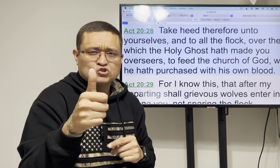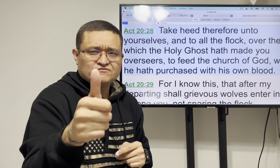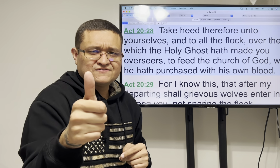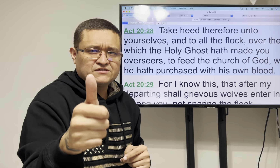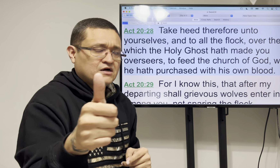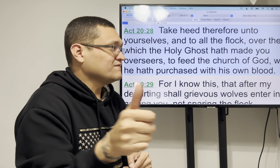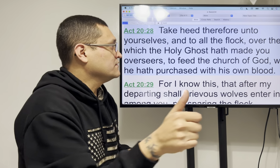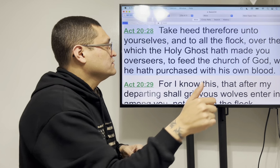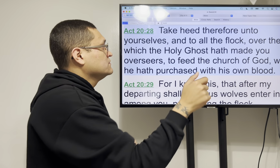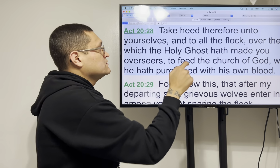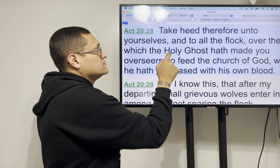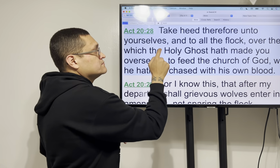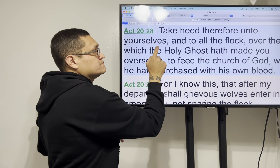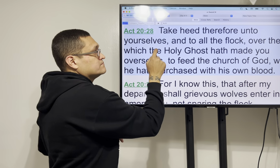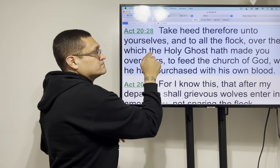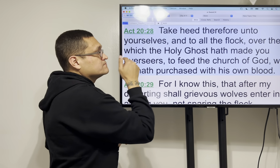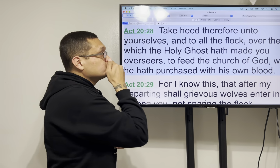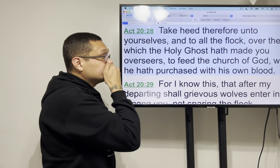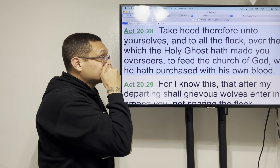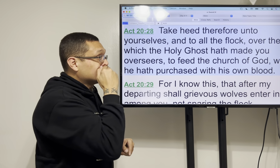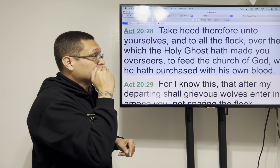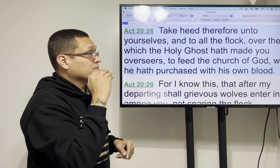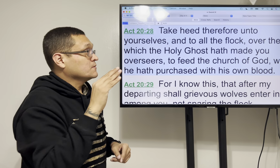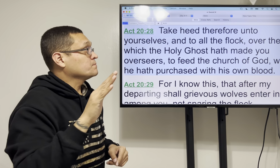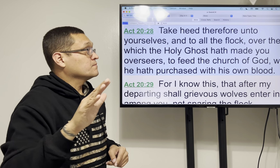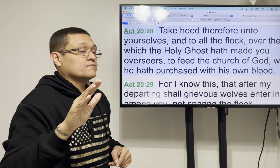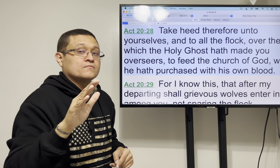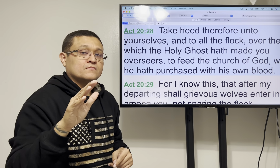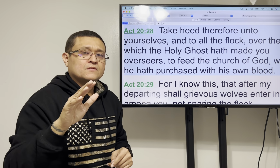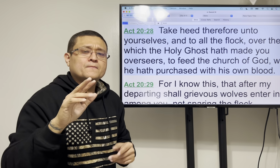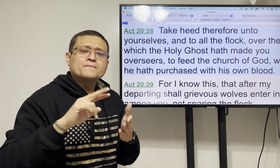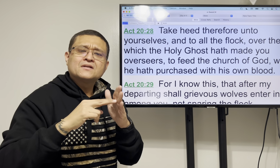listen or pay attention it says take heed therefore unto yourselves